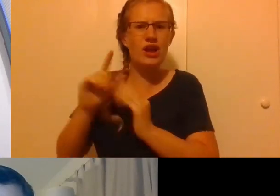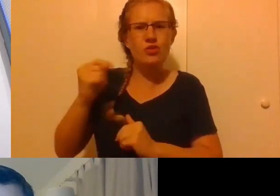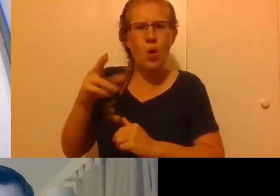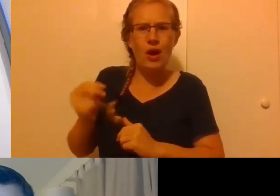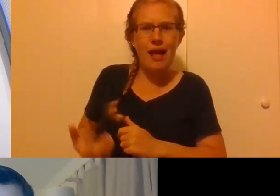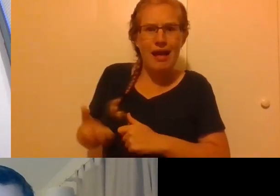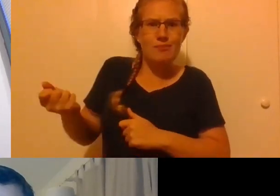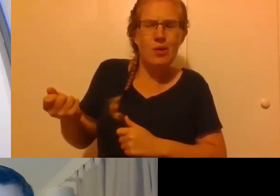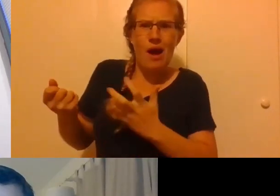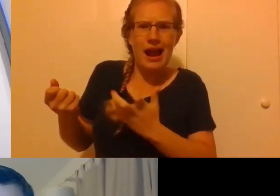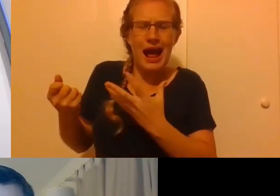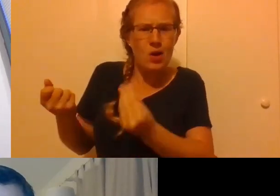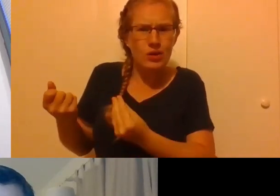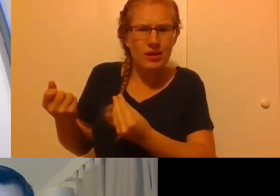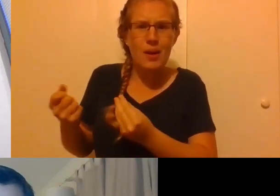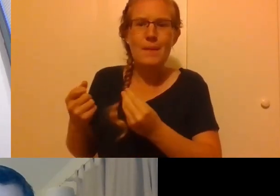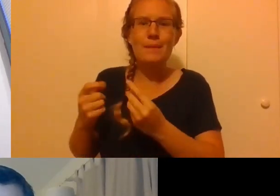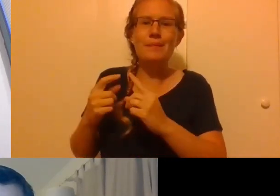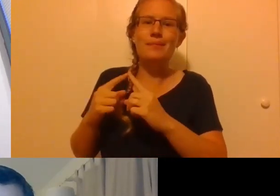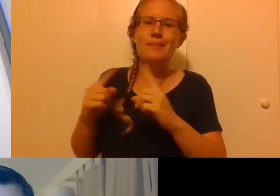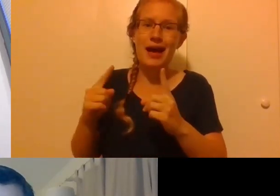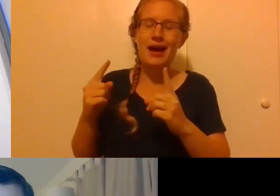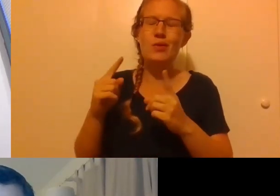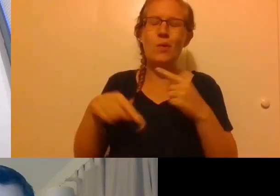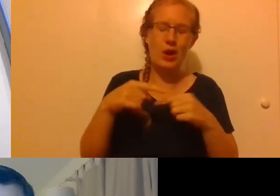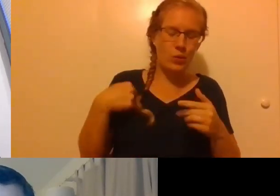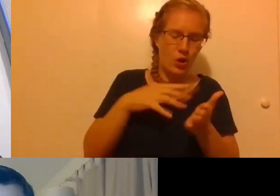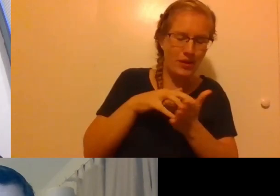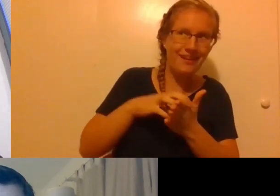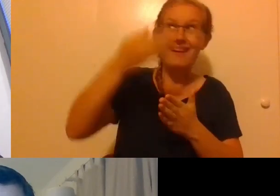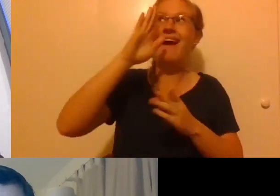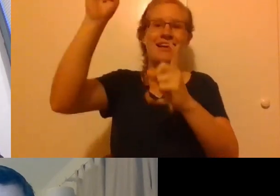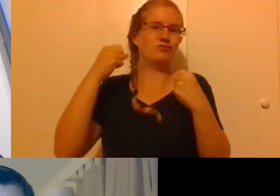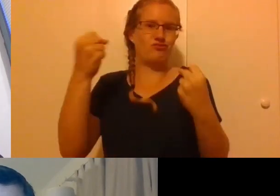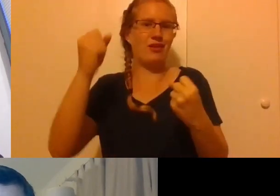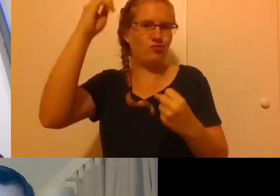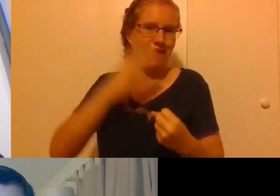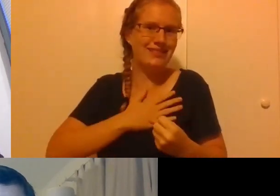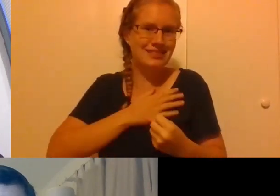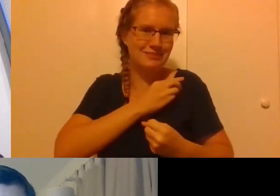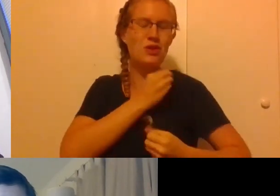find, of course, that when weakened, we become strengthened by God's grace. So Deacon, thanks so much for being with us.